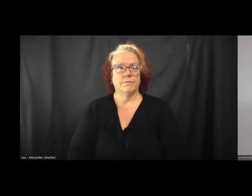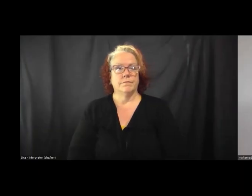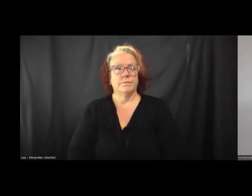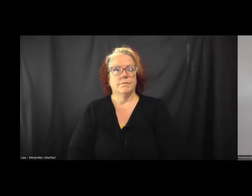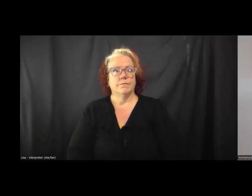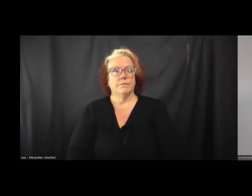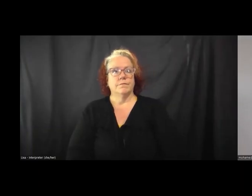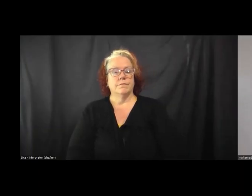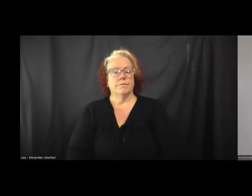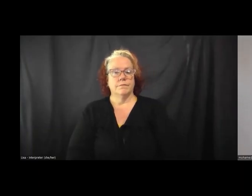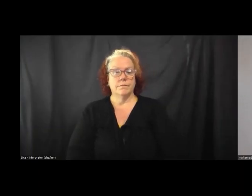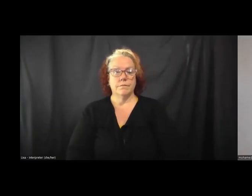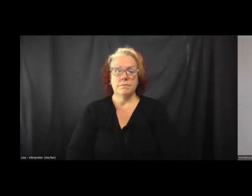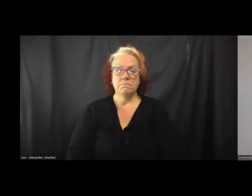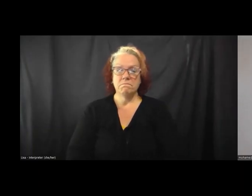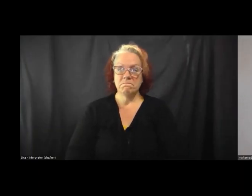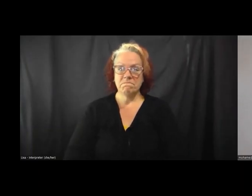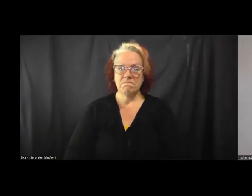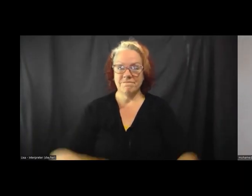All right.